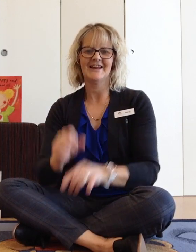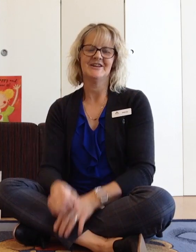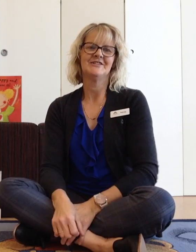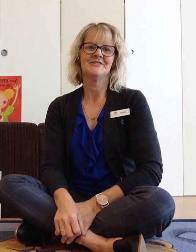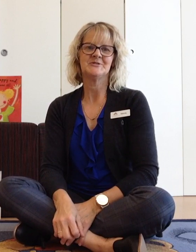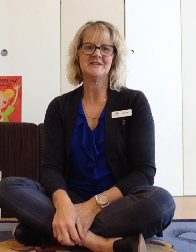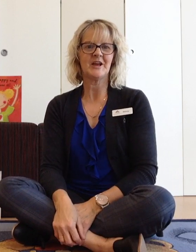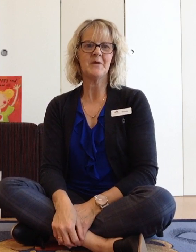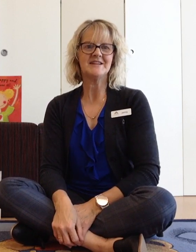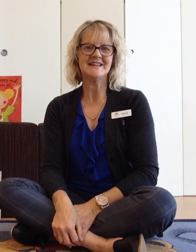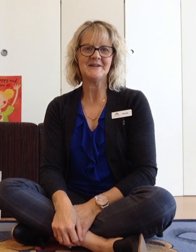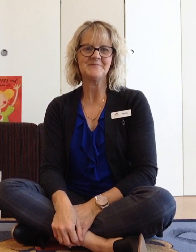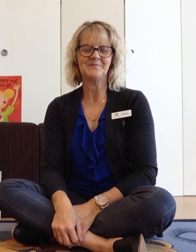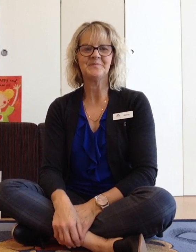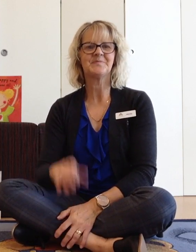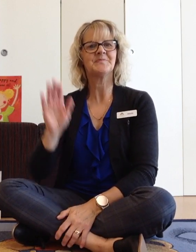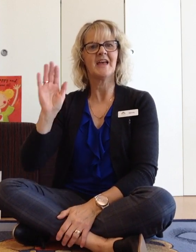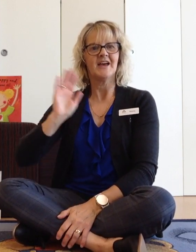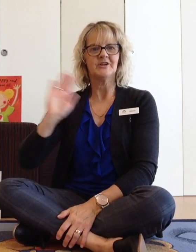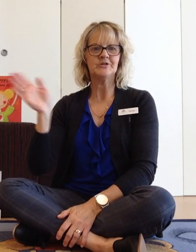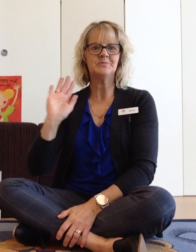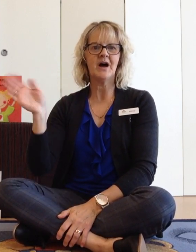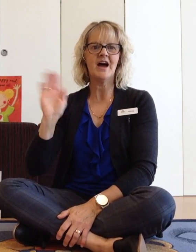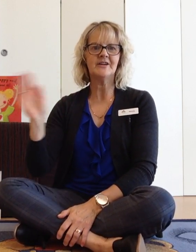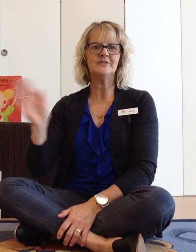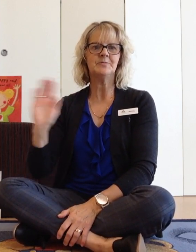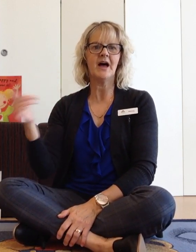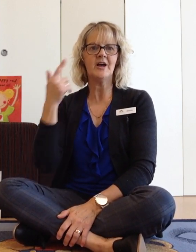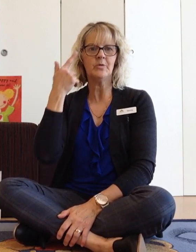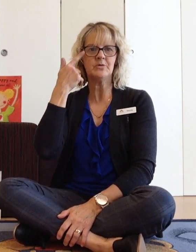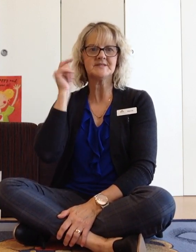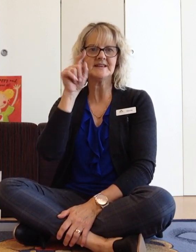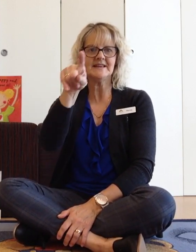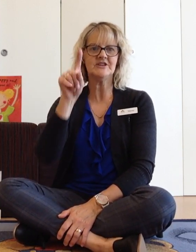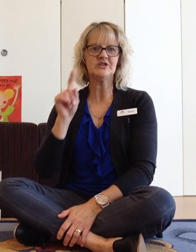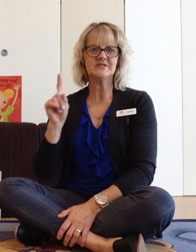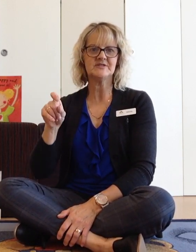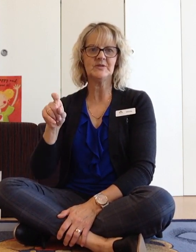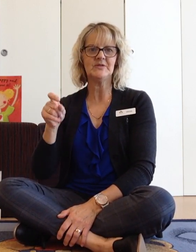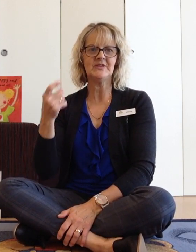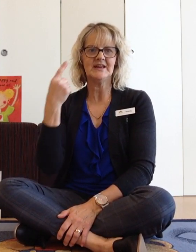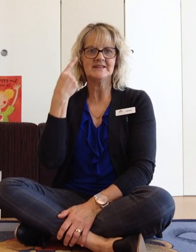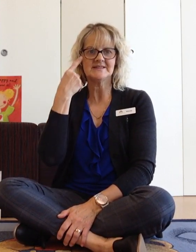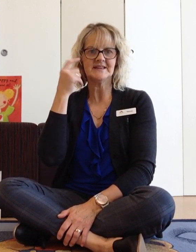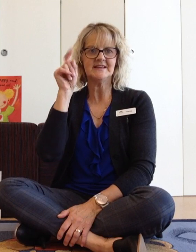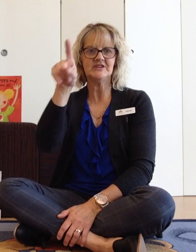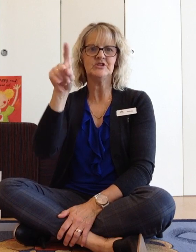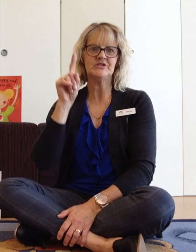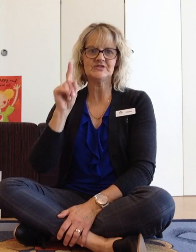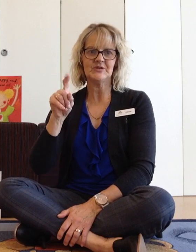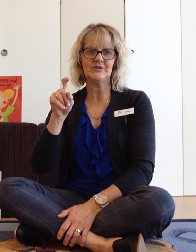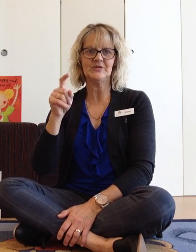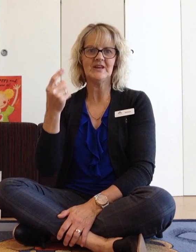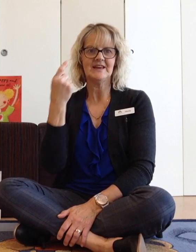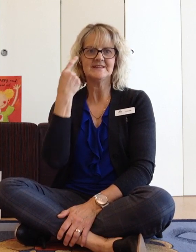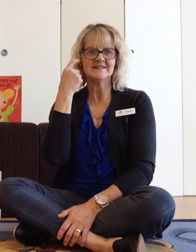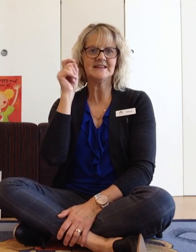Shall we say goodbye today? Goodbye, goodbye, we'll see you soon. See you soon, see